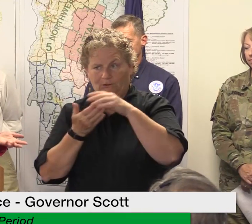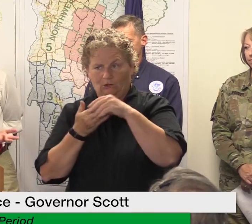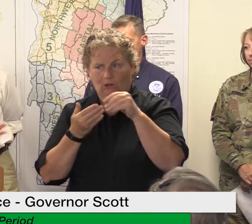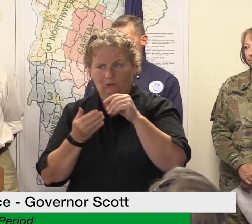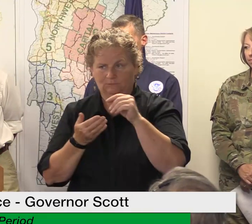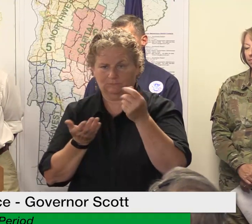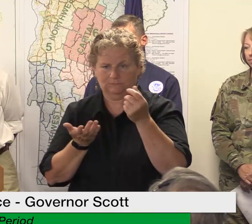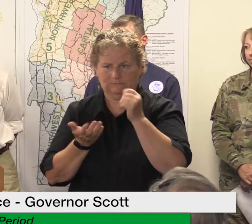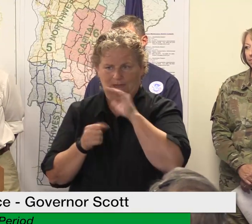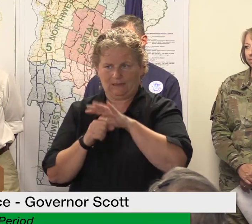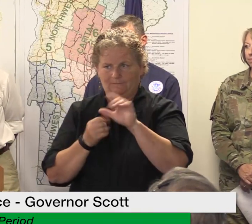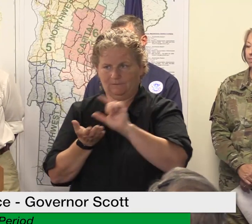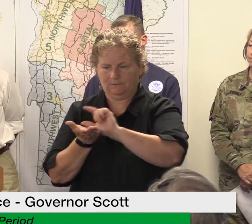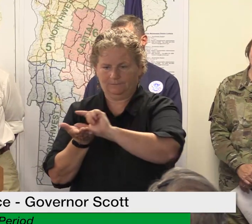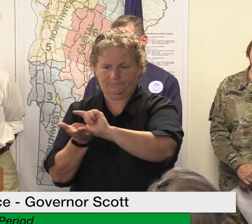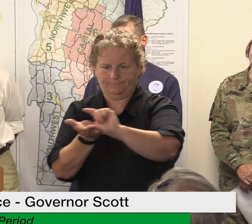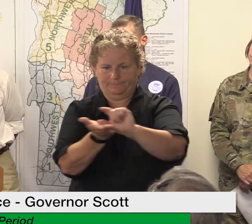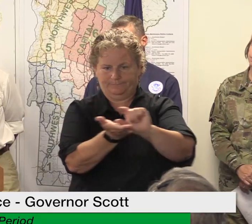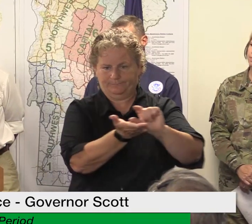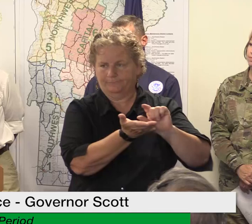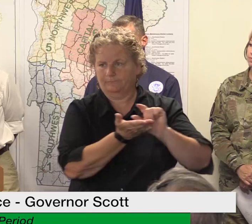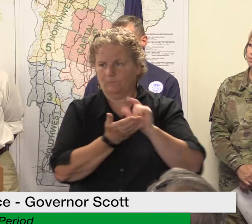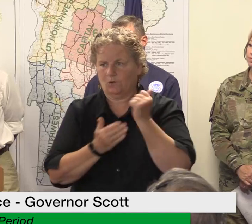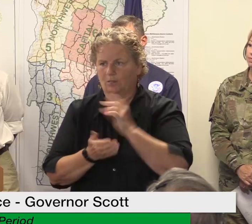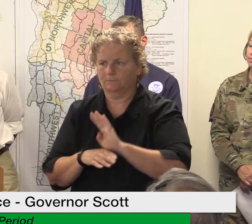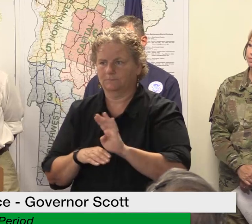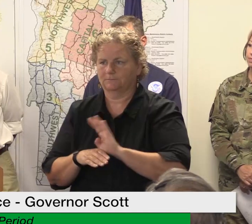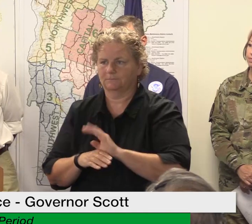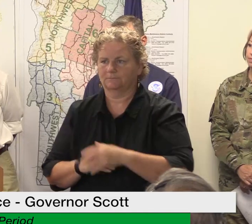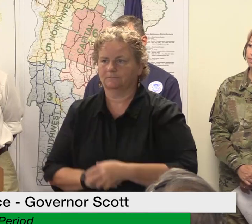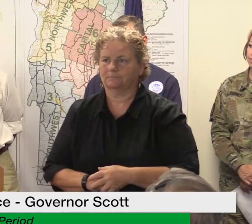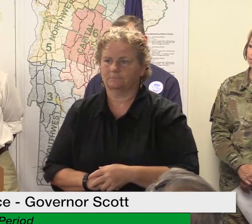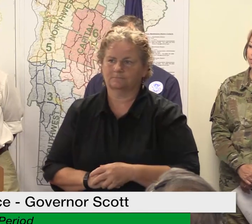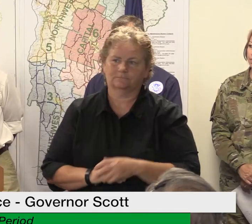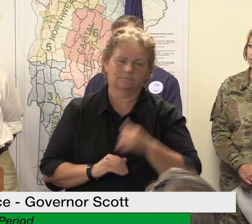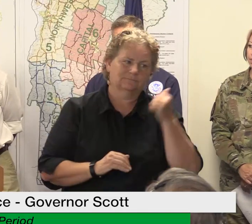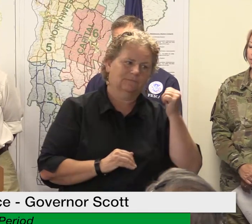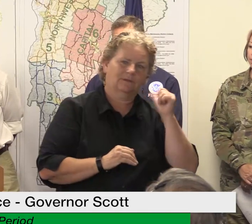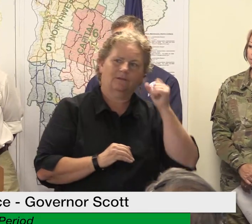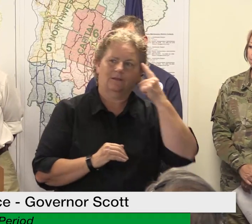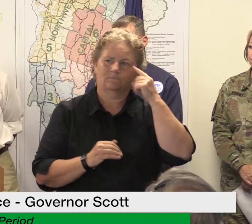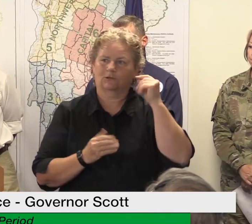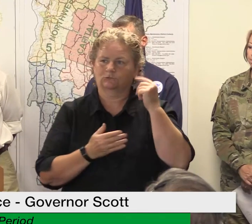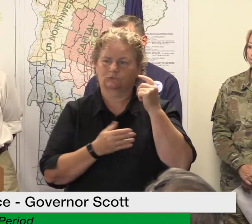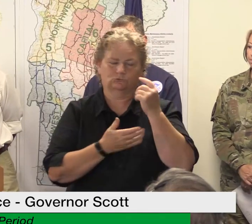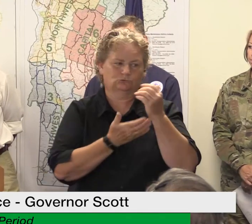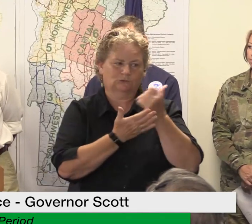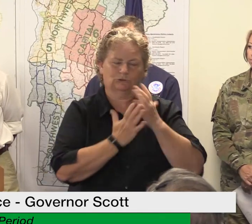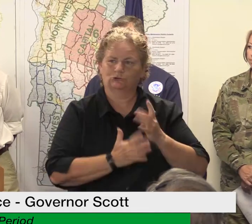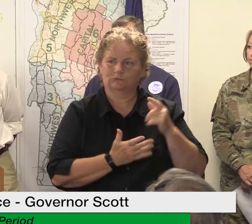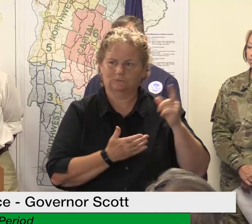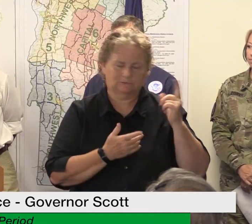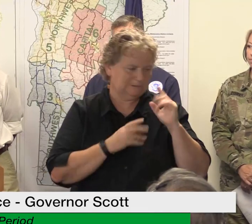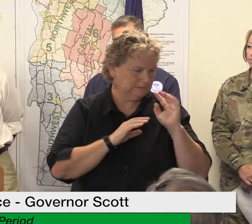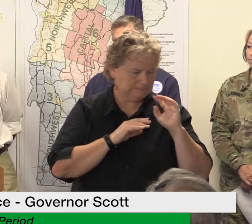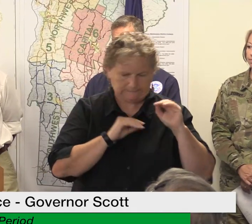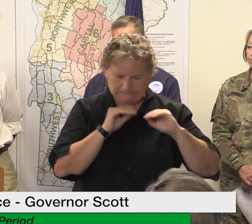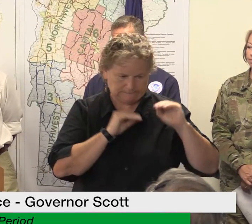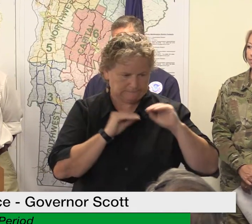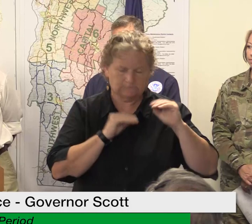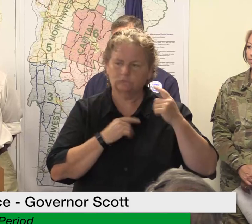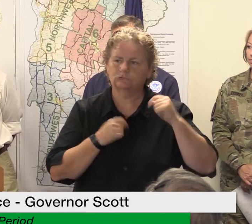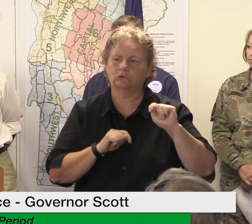as you heard from the treasurer and you've heard from the governor we need to work with a variety of different people to be really creative to